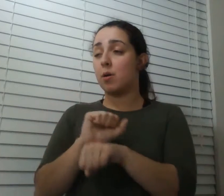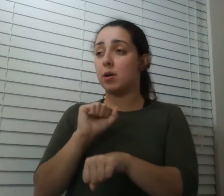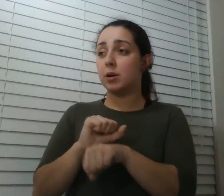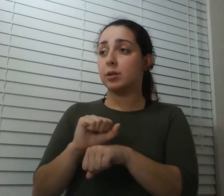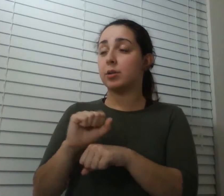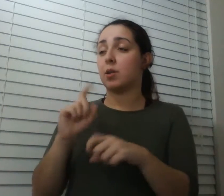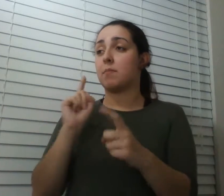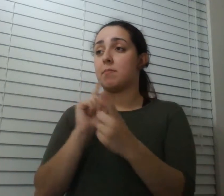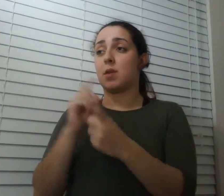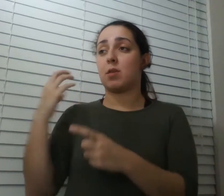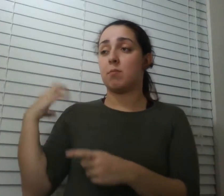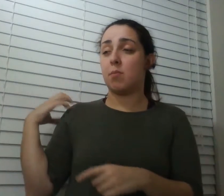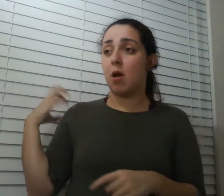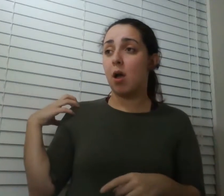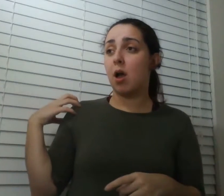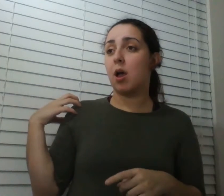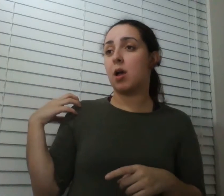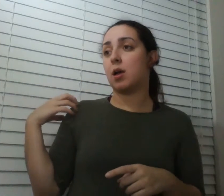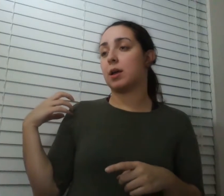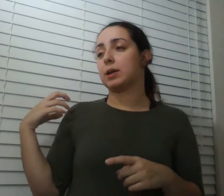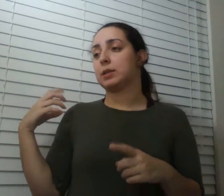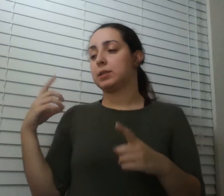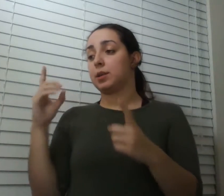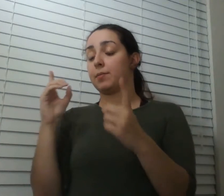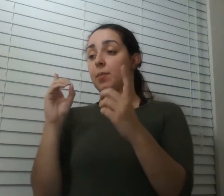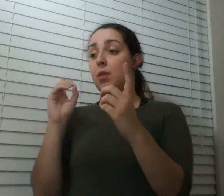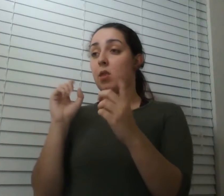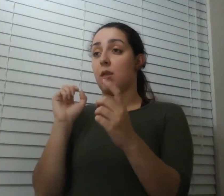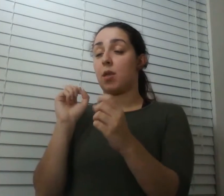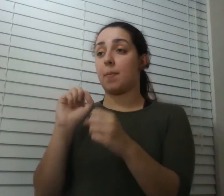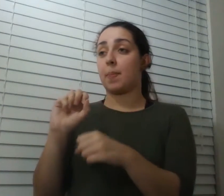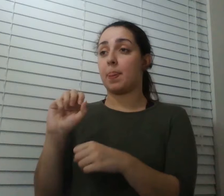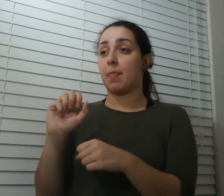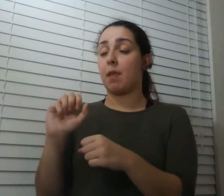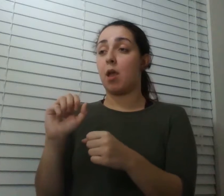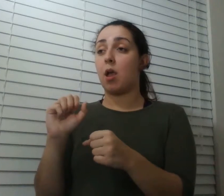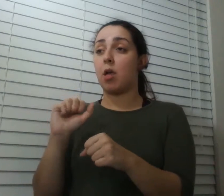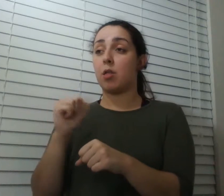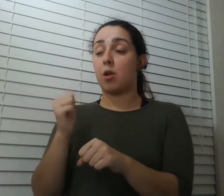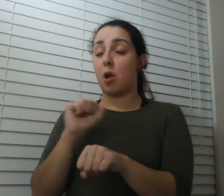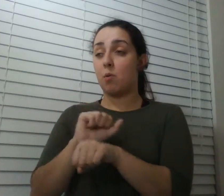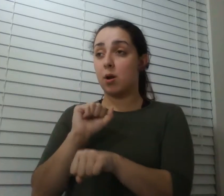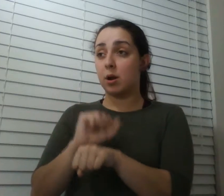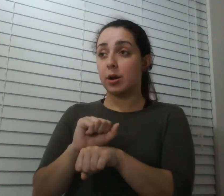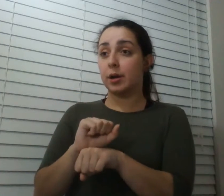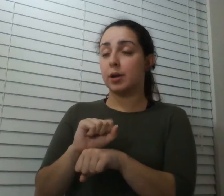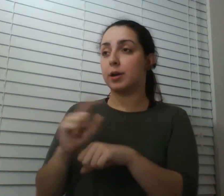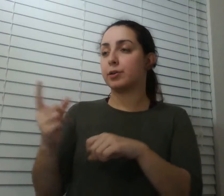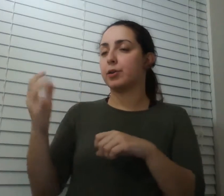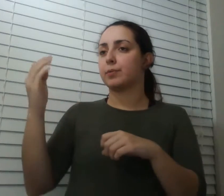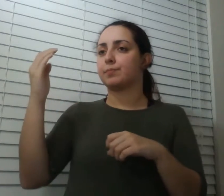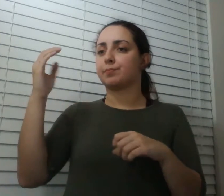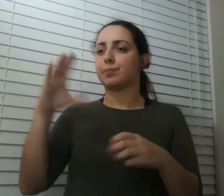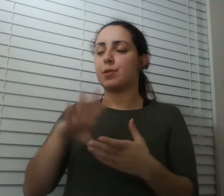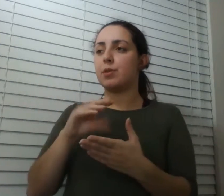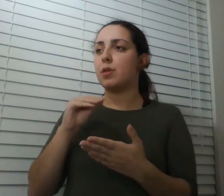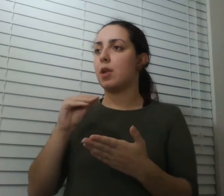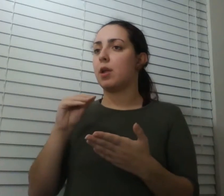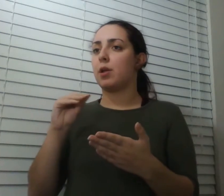workers discover that the boss has been intentionally throwing we're throwing softball games contests because they're playing clients they don't want to embarrass them